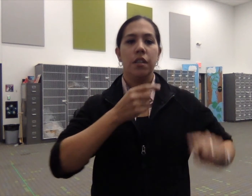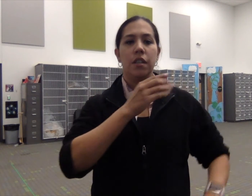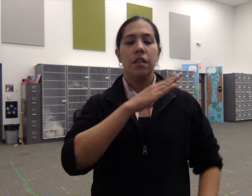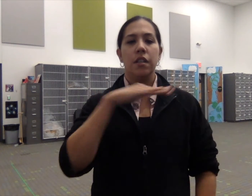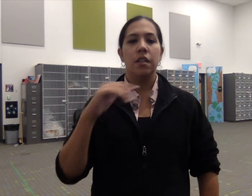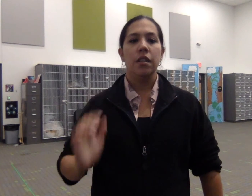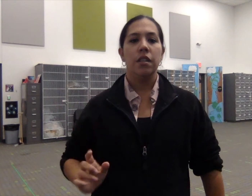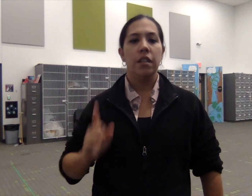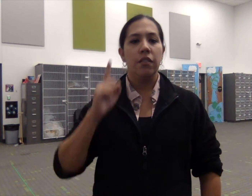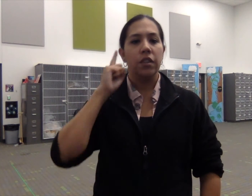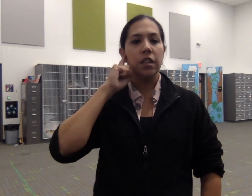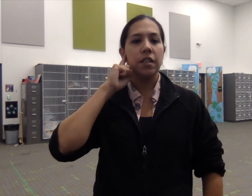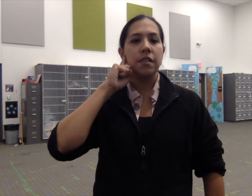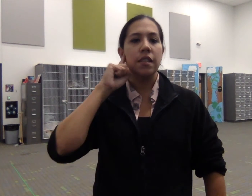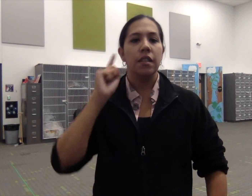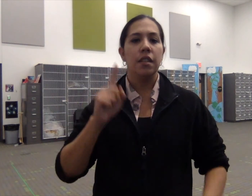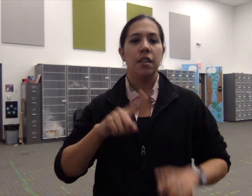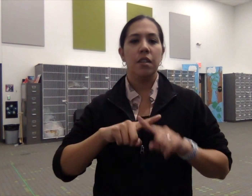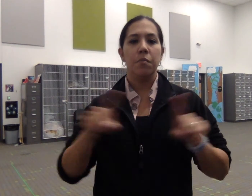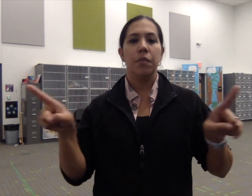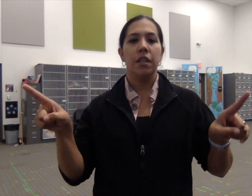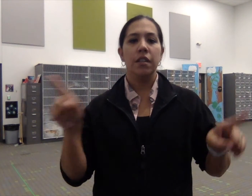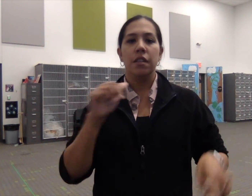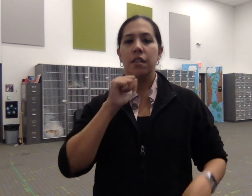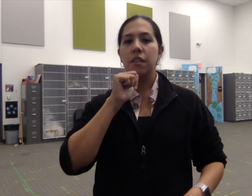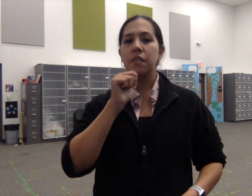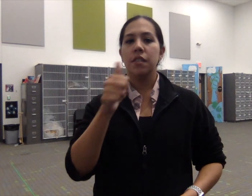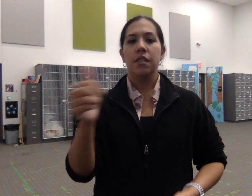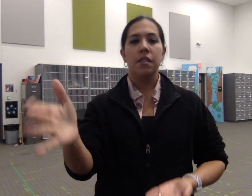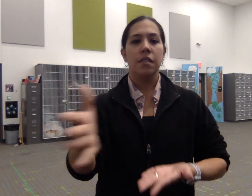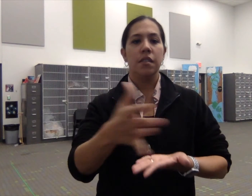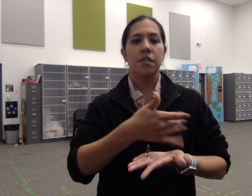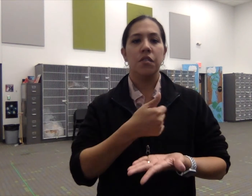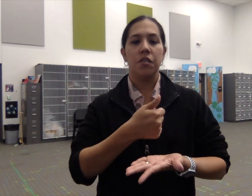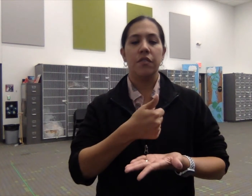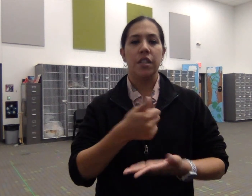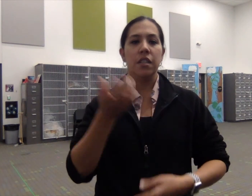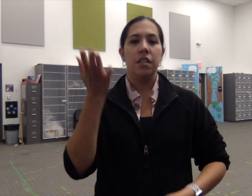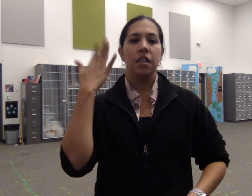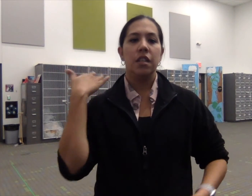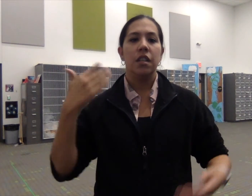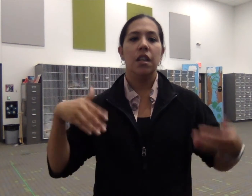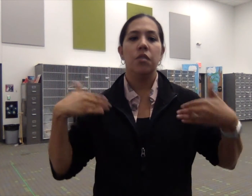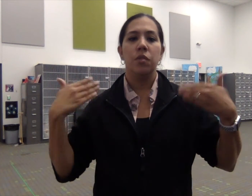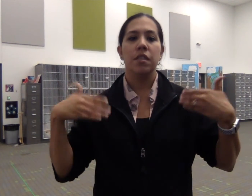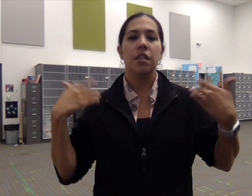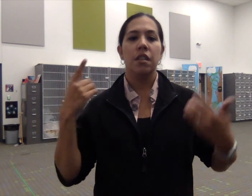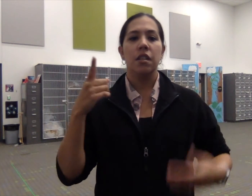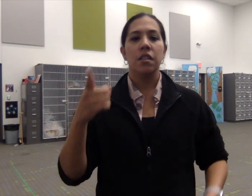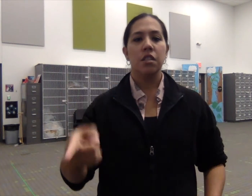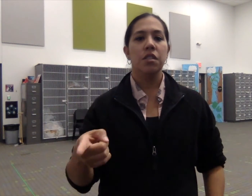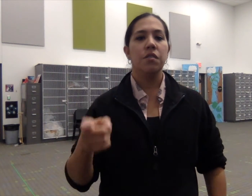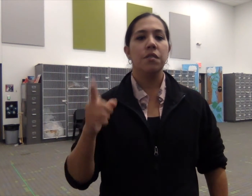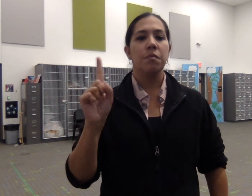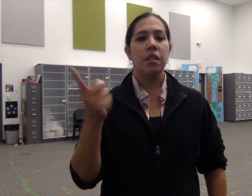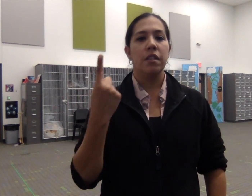never listen but didn't deserve it I was young she was my